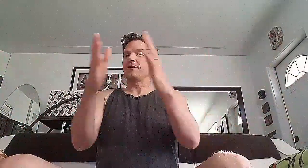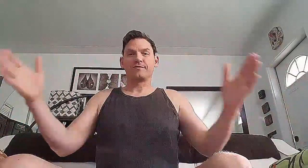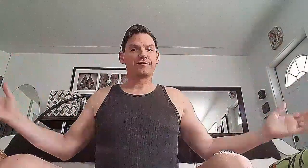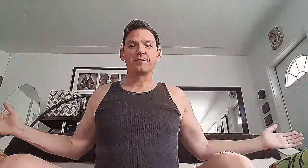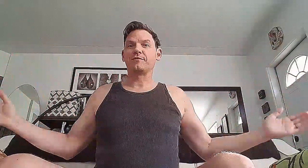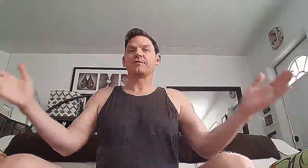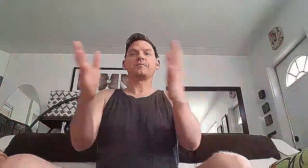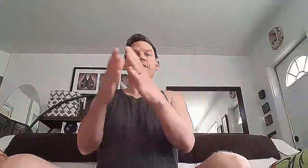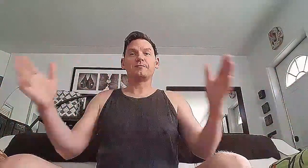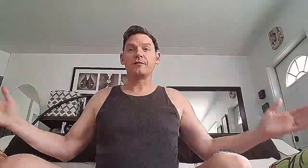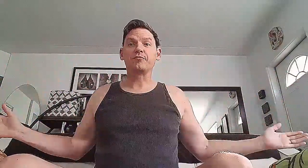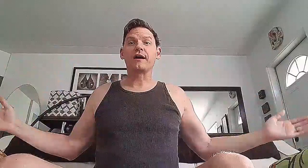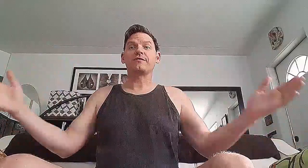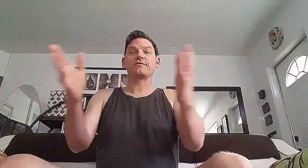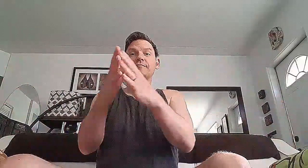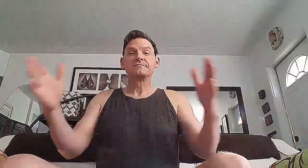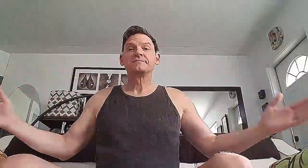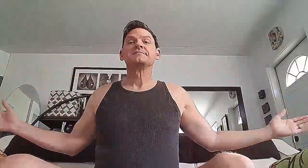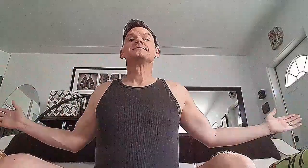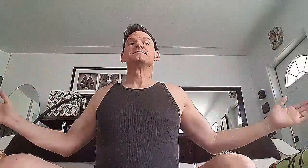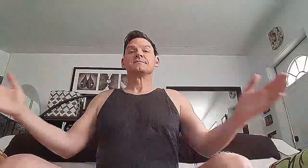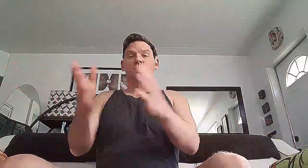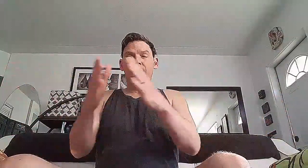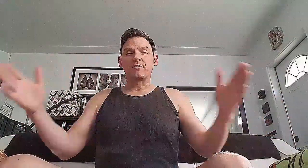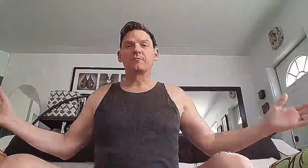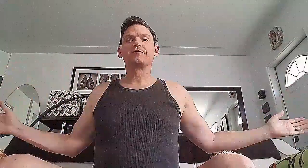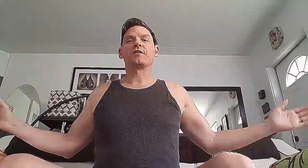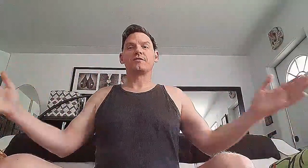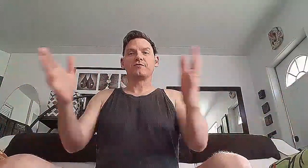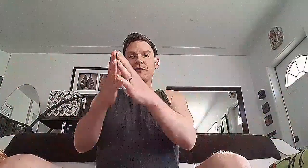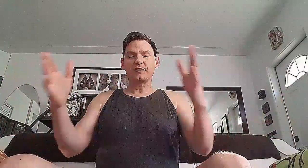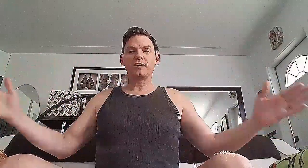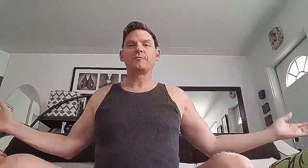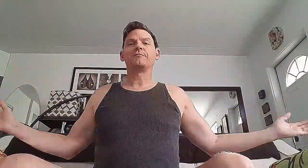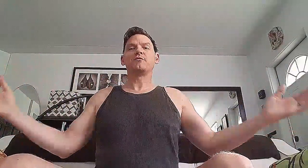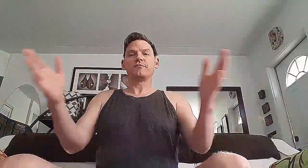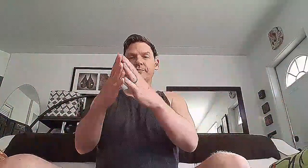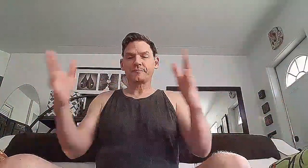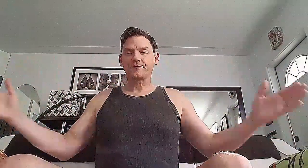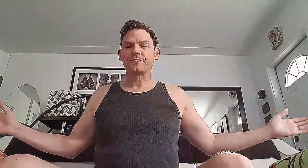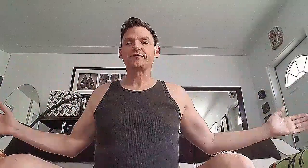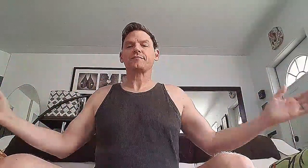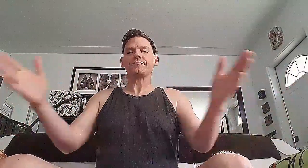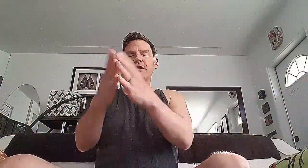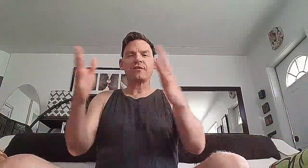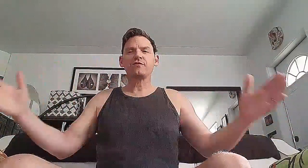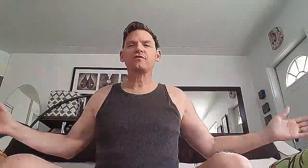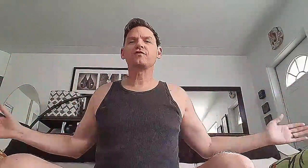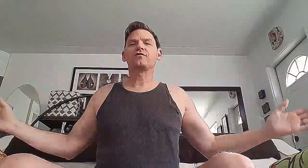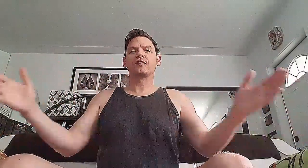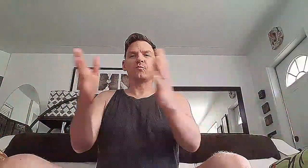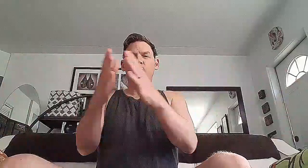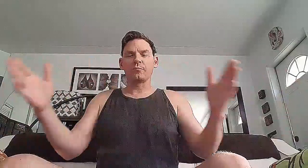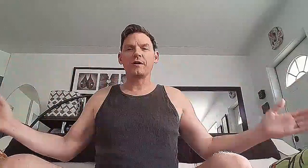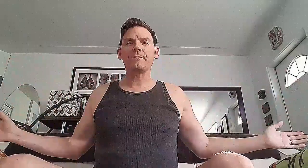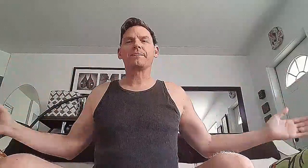It's just going to be simple. Keep deep breaths. While you're doing it, keep it moving. This is just to get it warmed up.